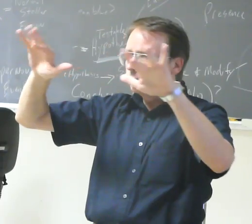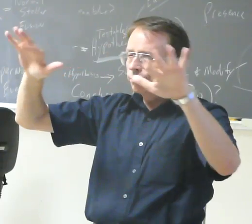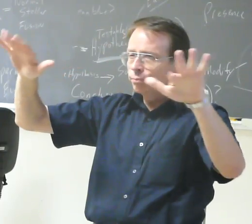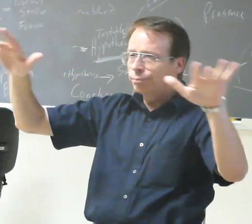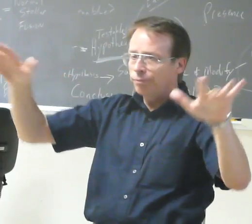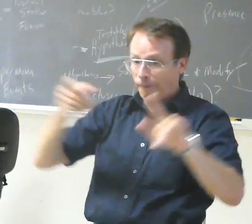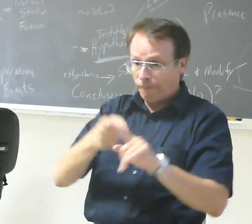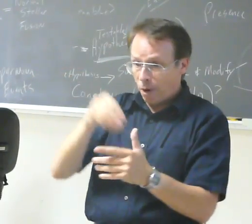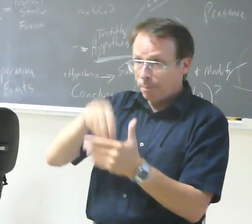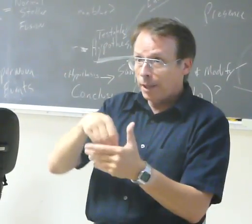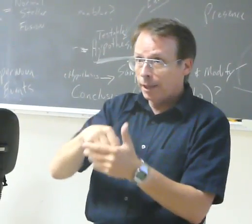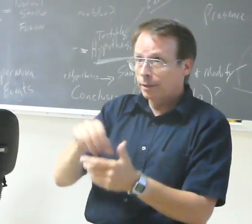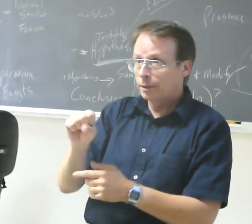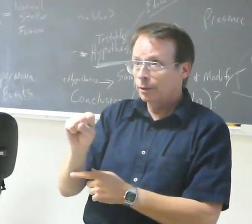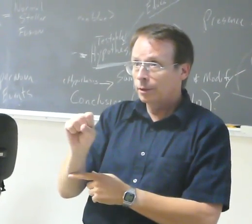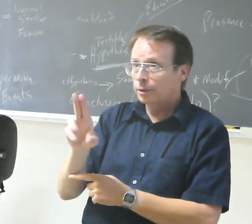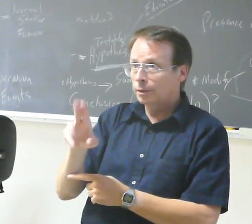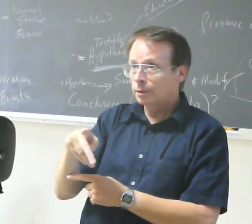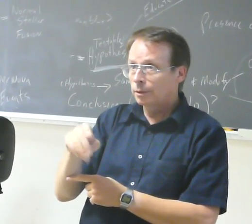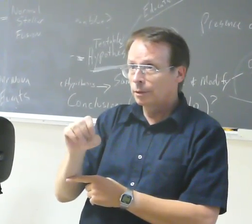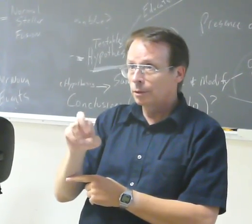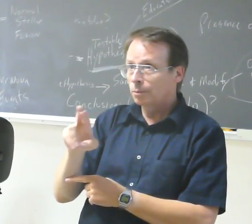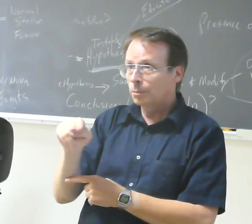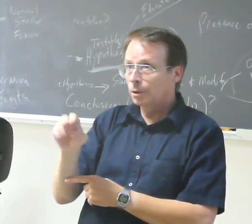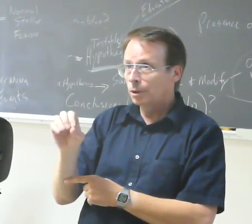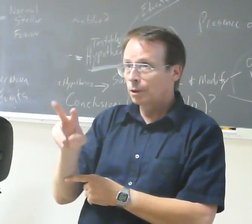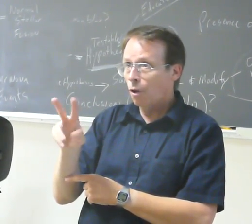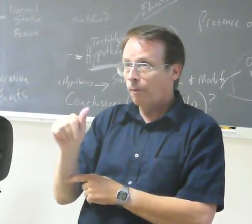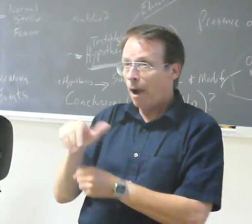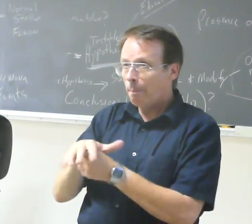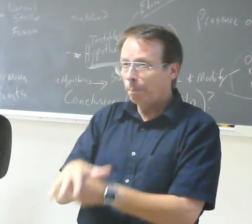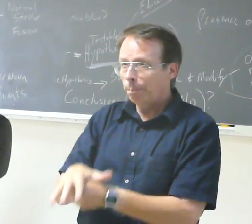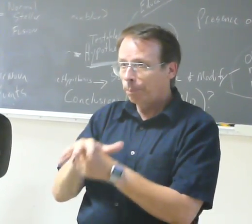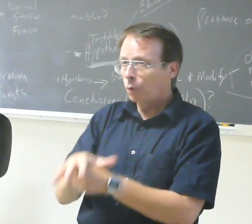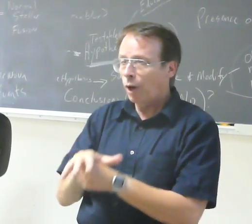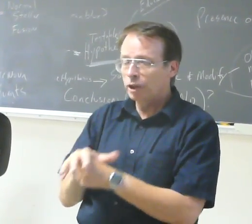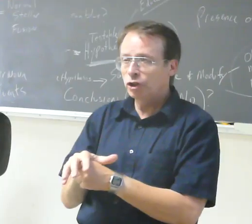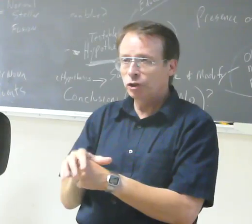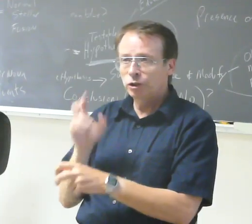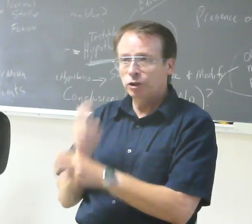star, supernova, the pressure is so intense, the supernova event can make the heaviest stuff.